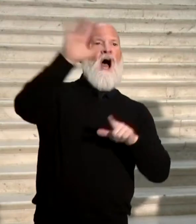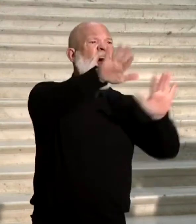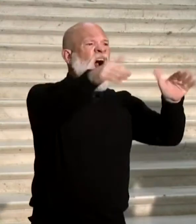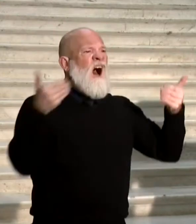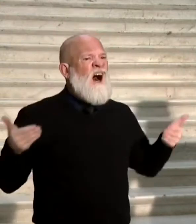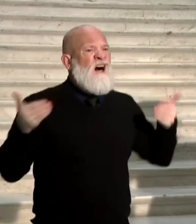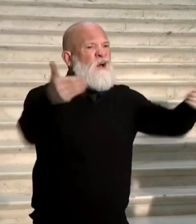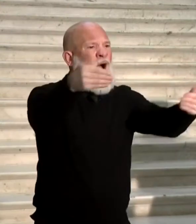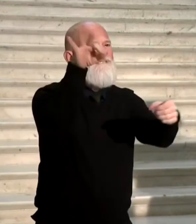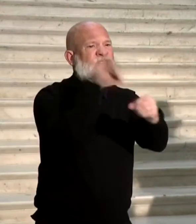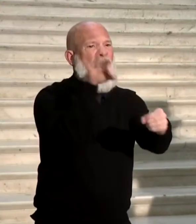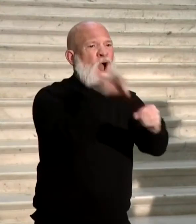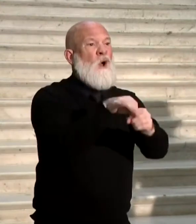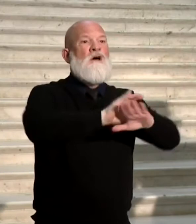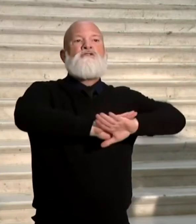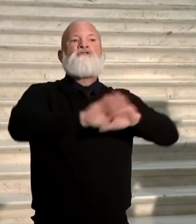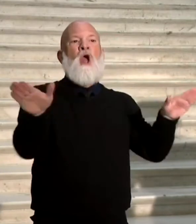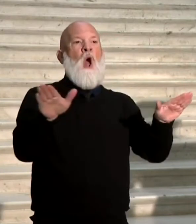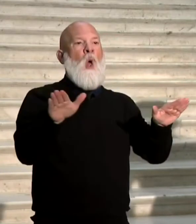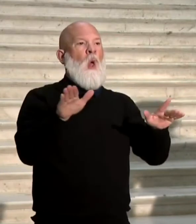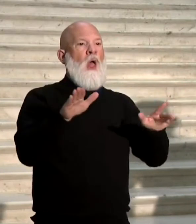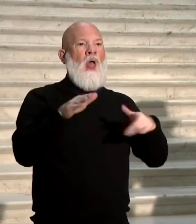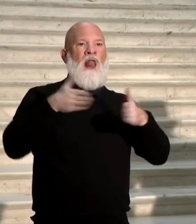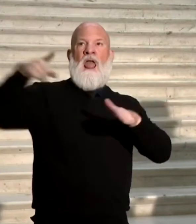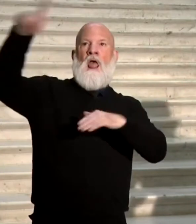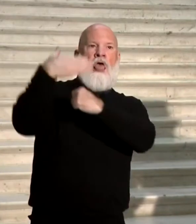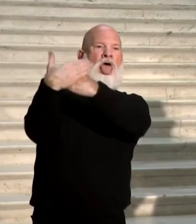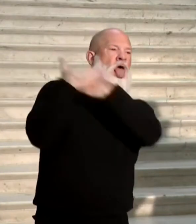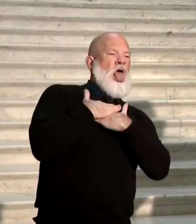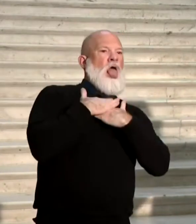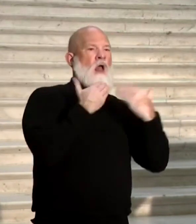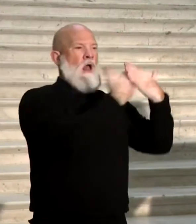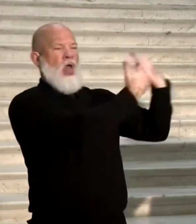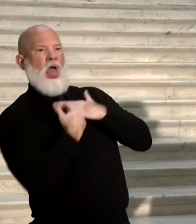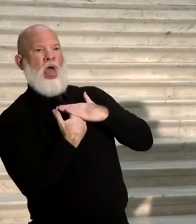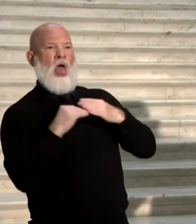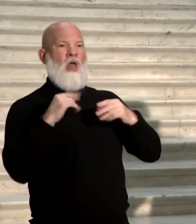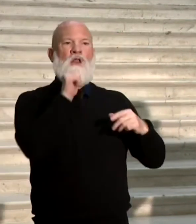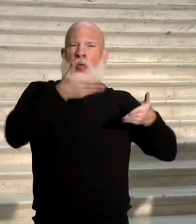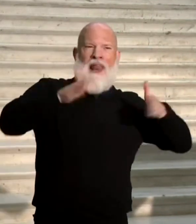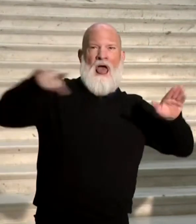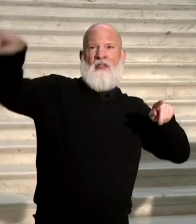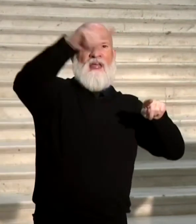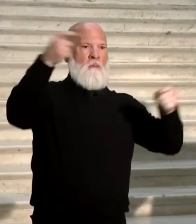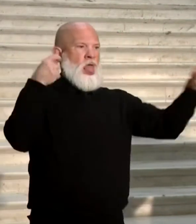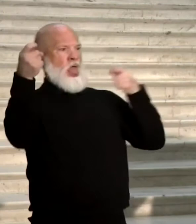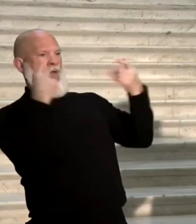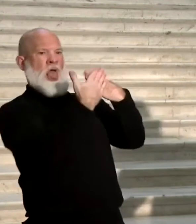Do not self-suppress your own vote. Do not make a self-fulfilling prophecy out of doing this.